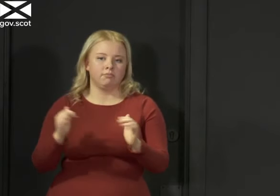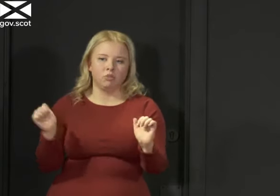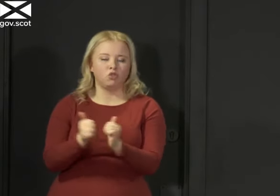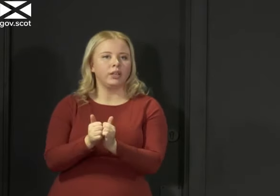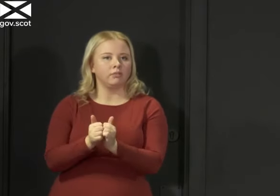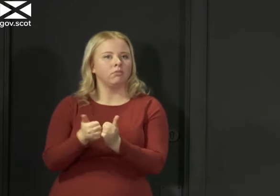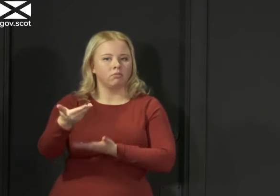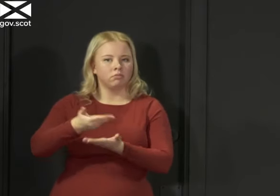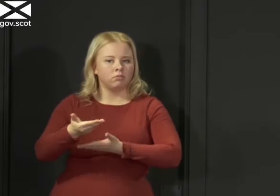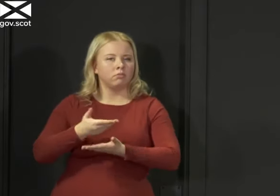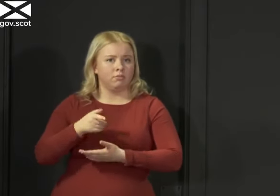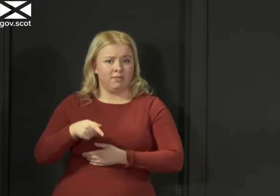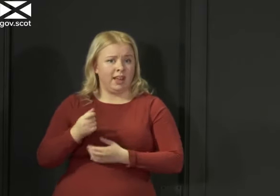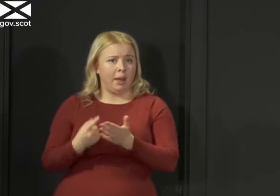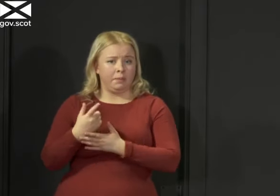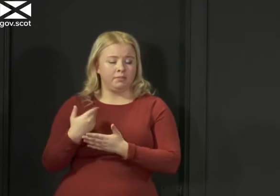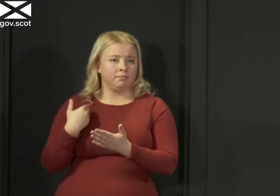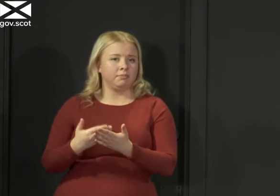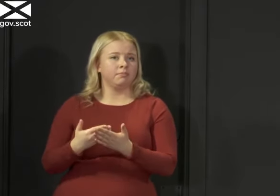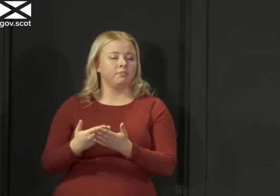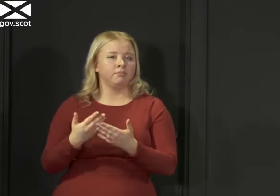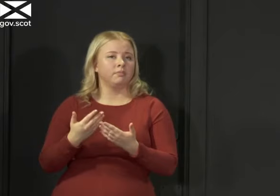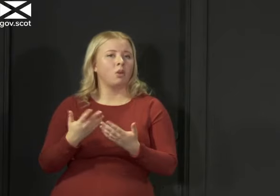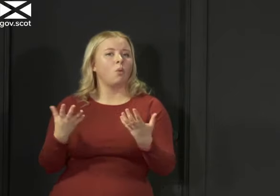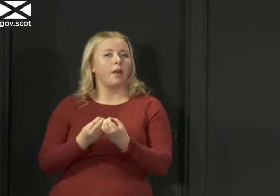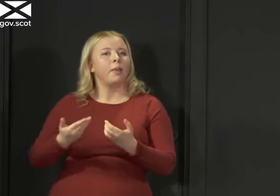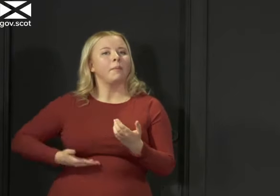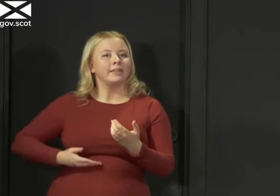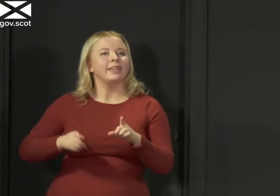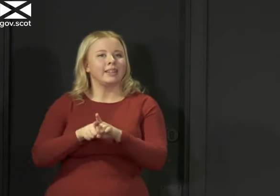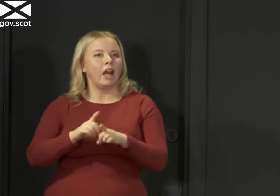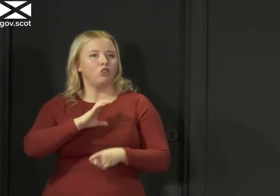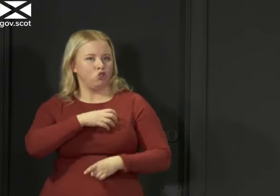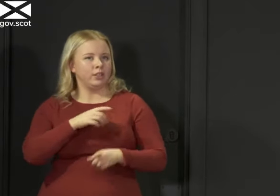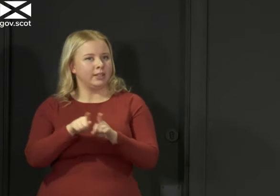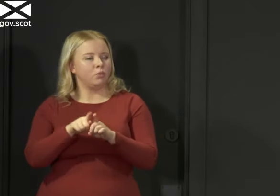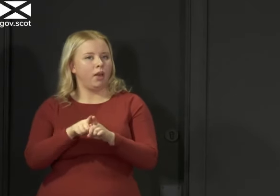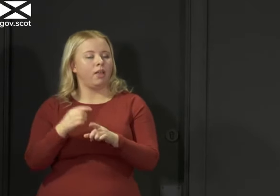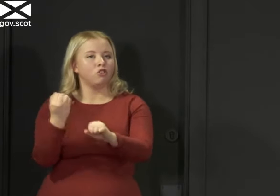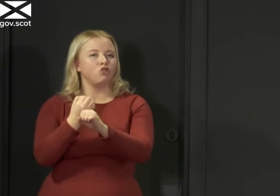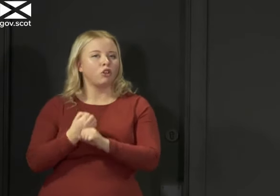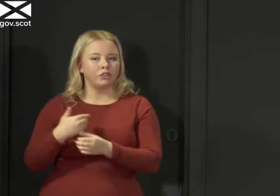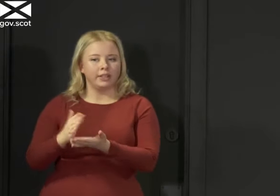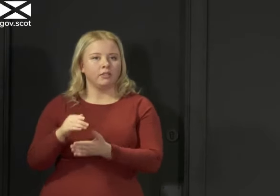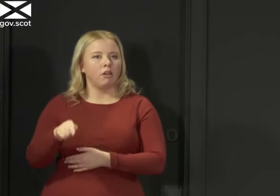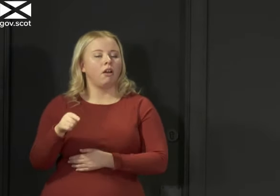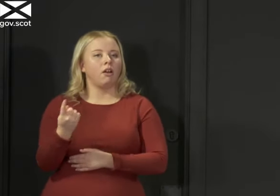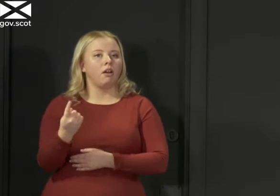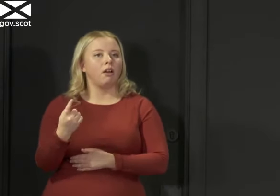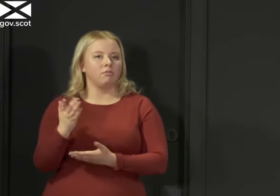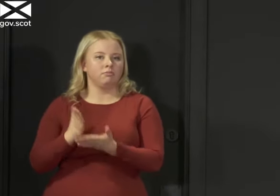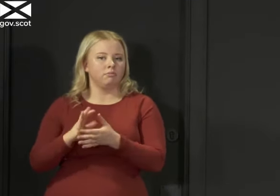and that is work that's ongoing with businesses and with trade unions the construction sector are very